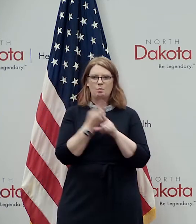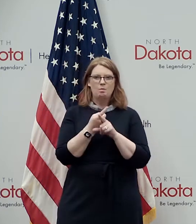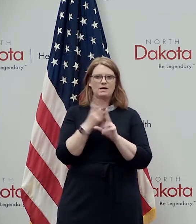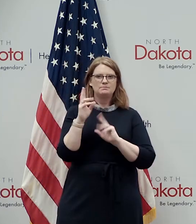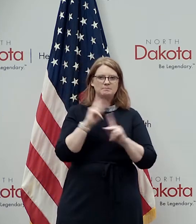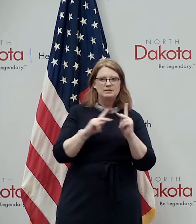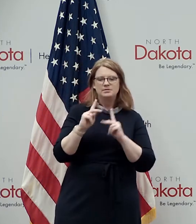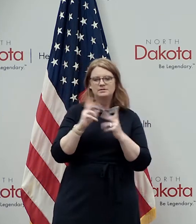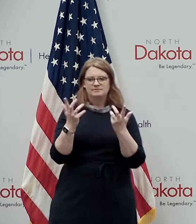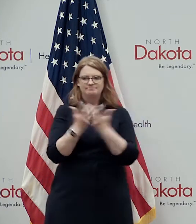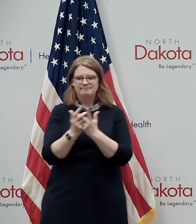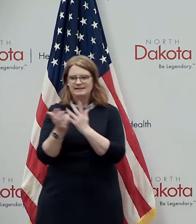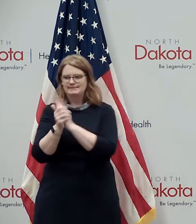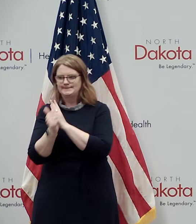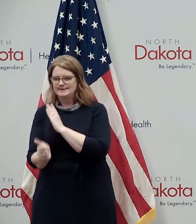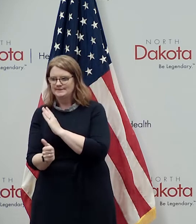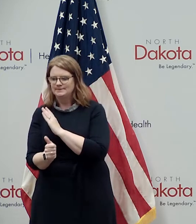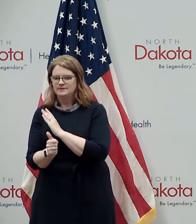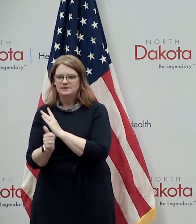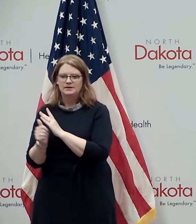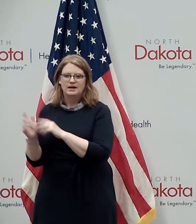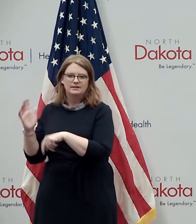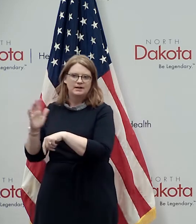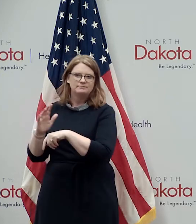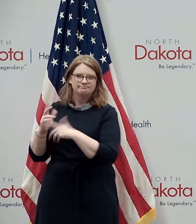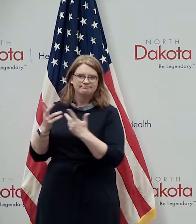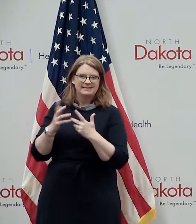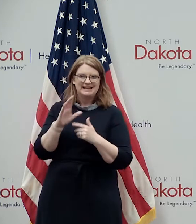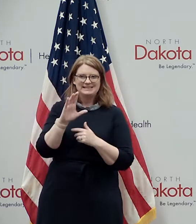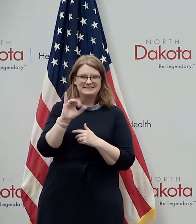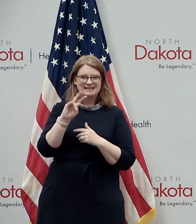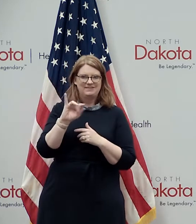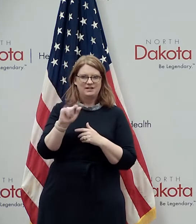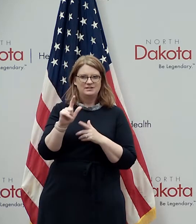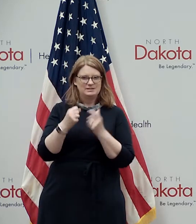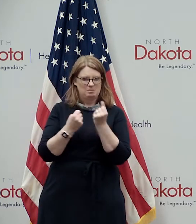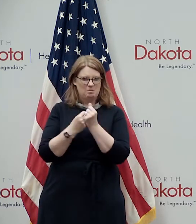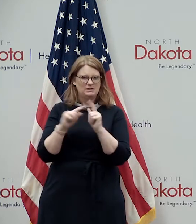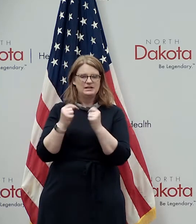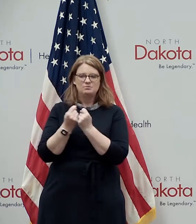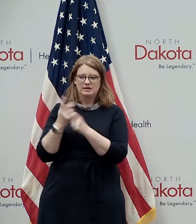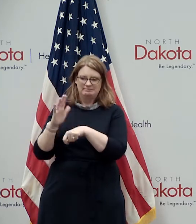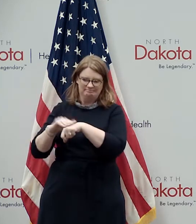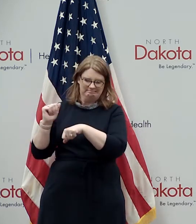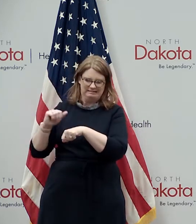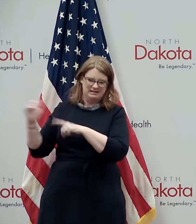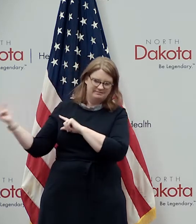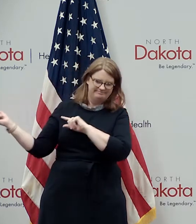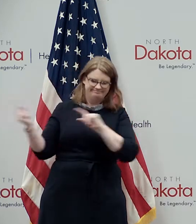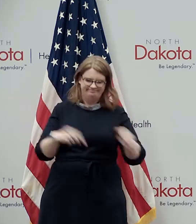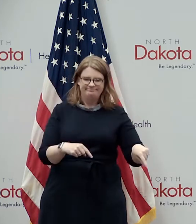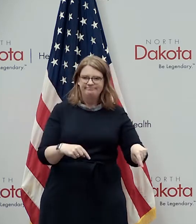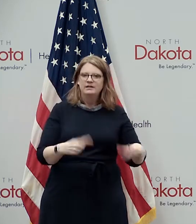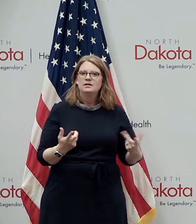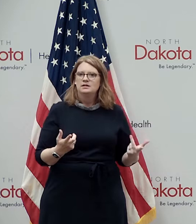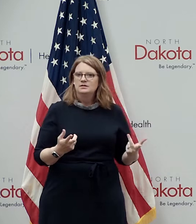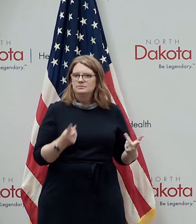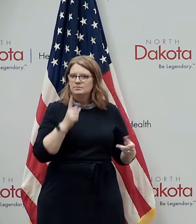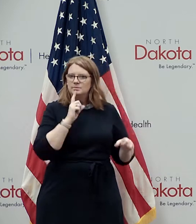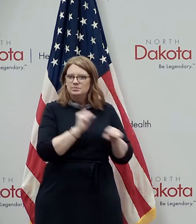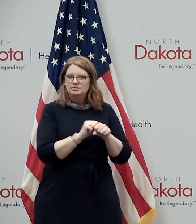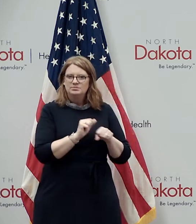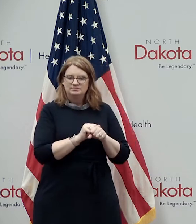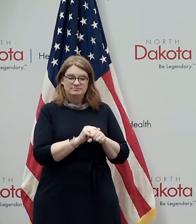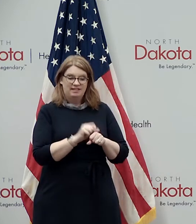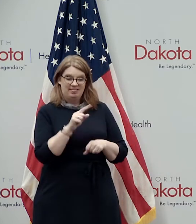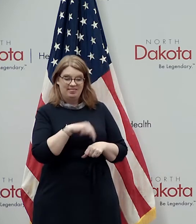away and our civil support team were one of the first on the mission our civil support team uh i would say literally wrote the